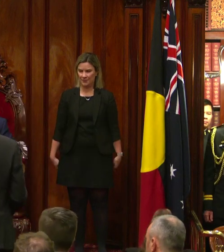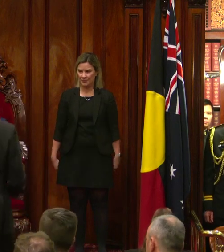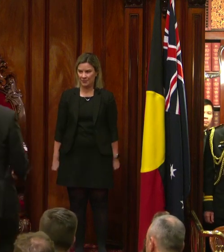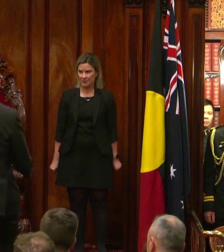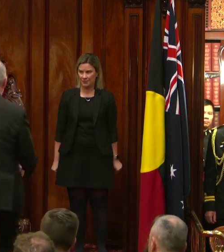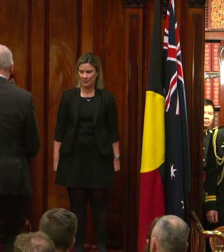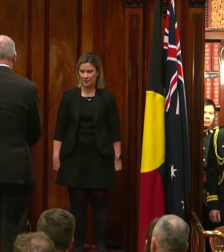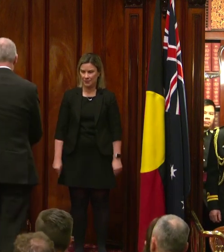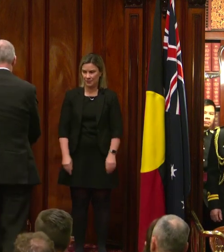Absolute result. Thank